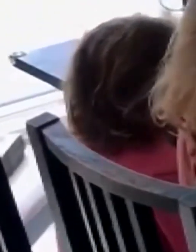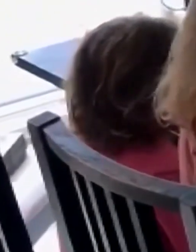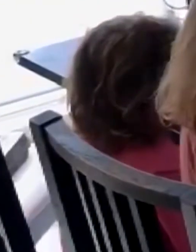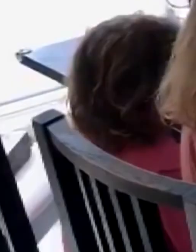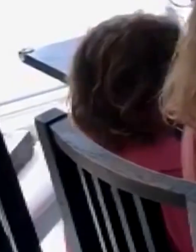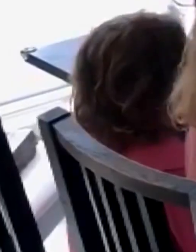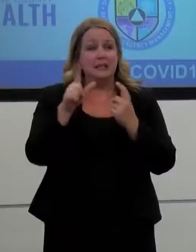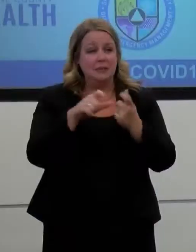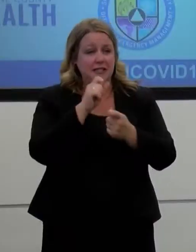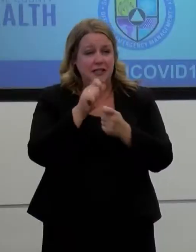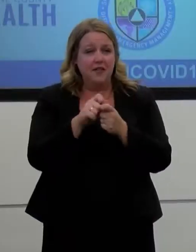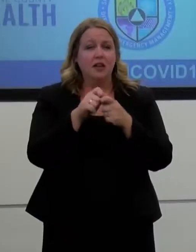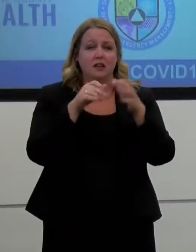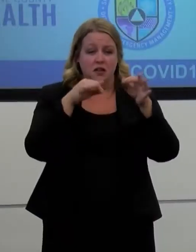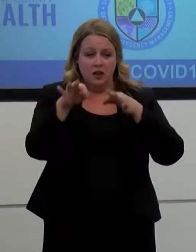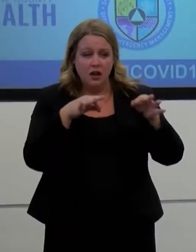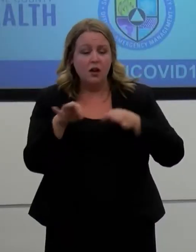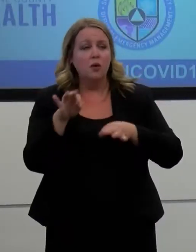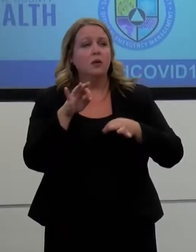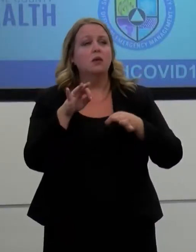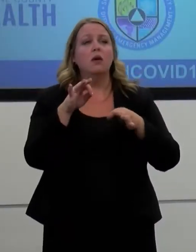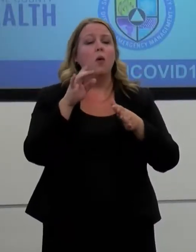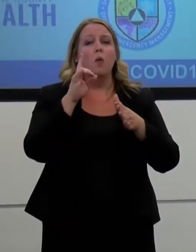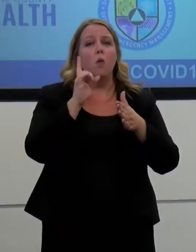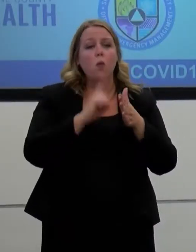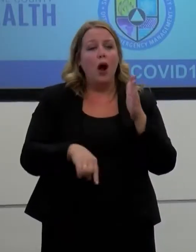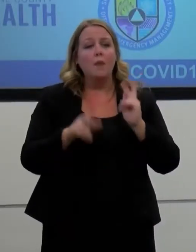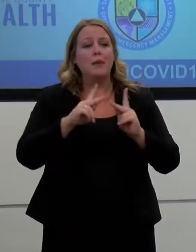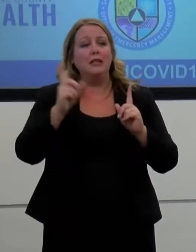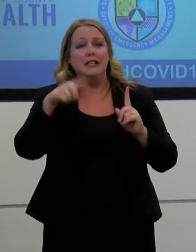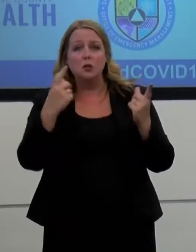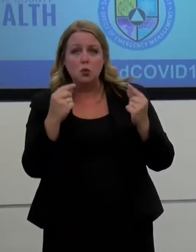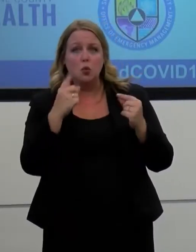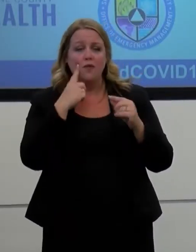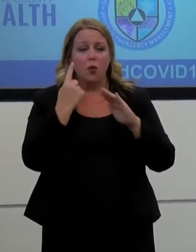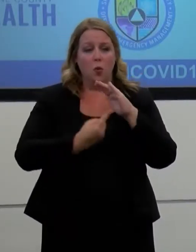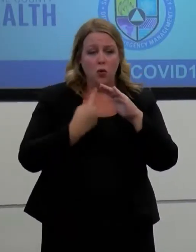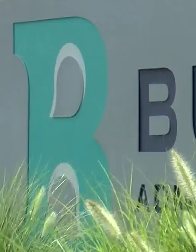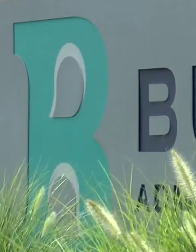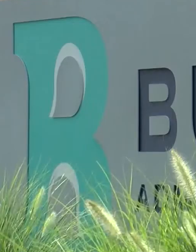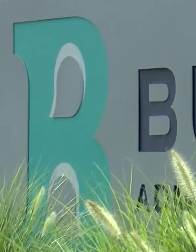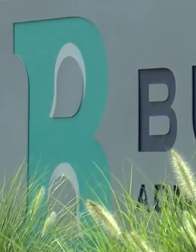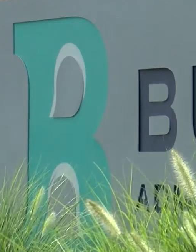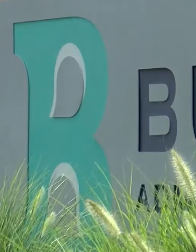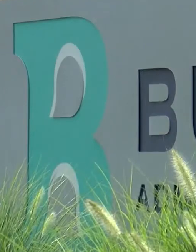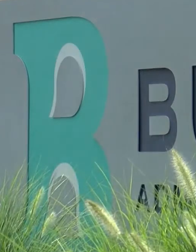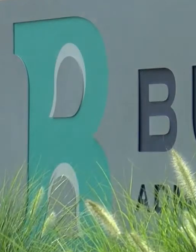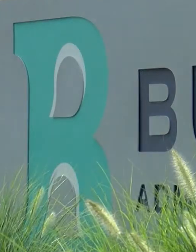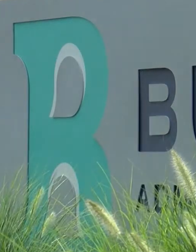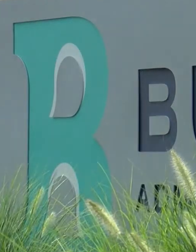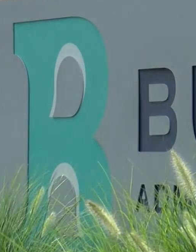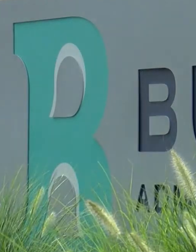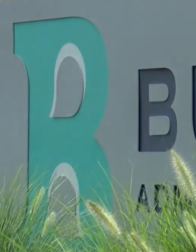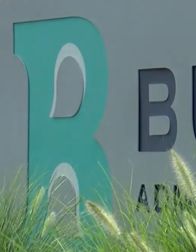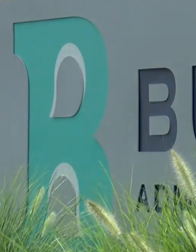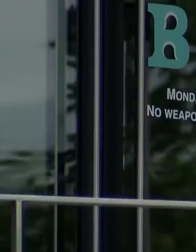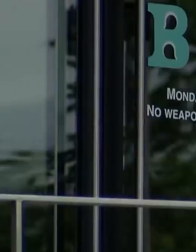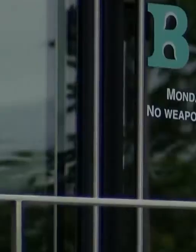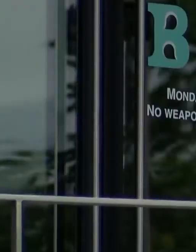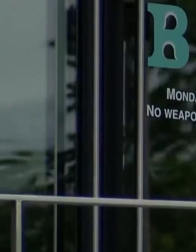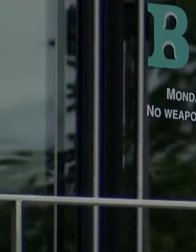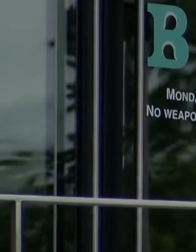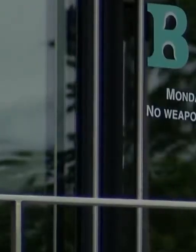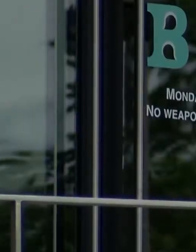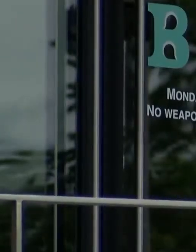who must quarantine, including what quarantine means and the length of time that it is required. Goddard says there are mental